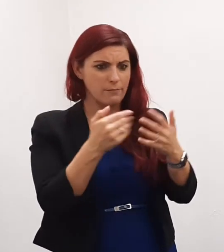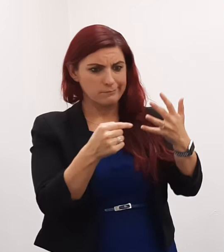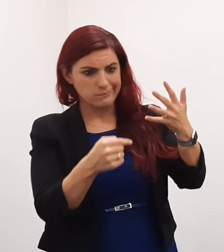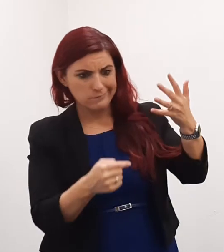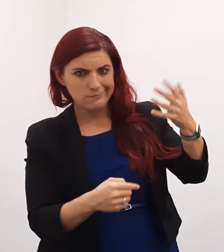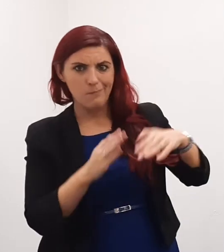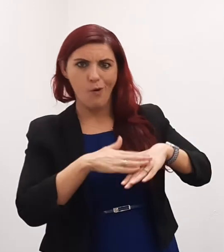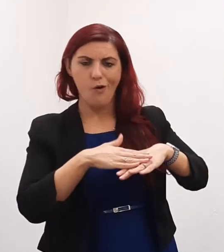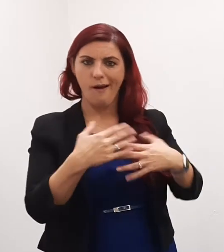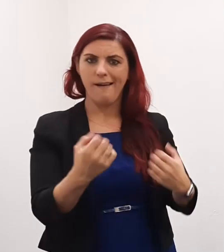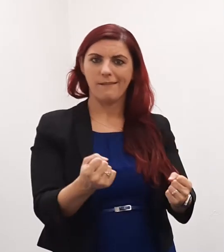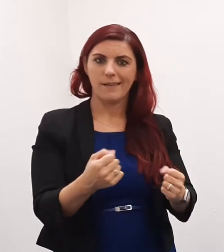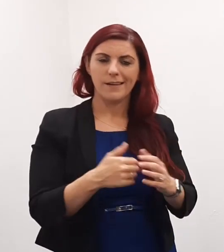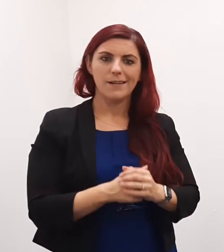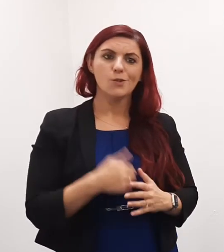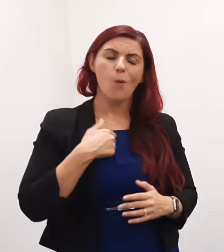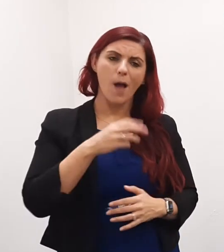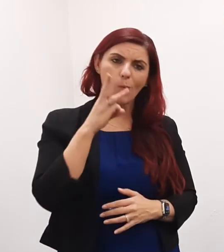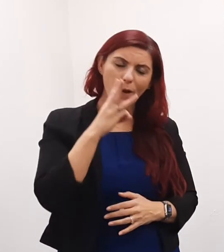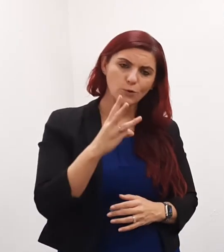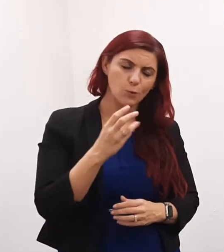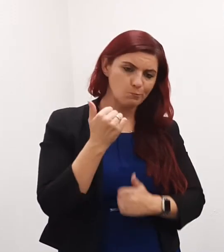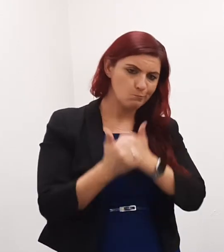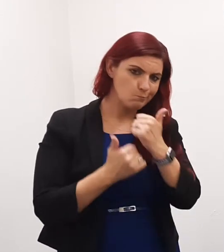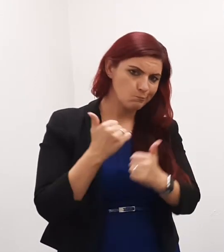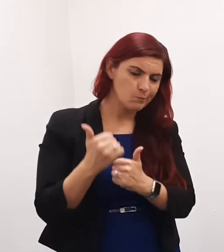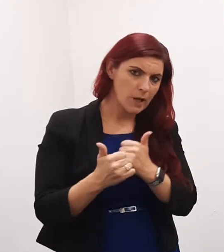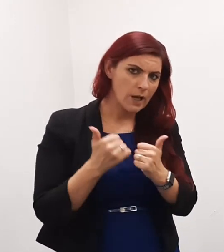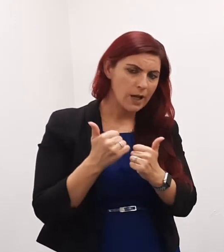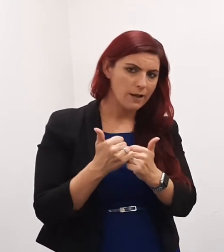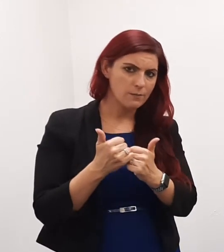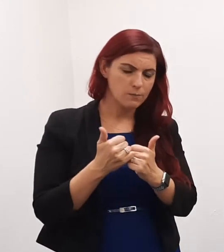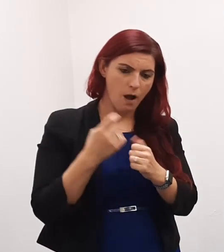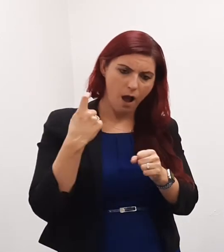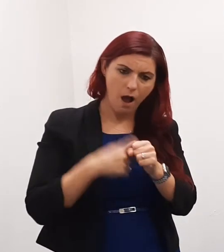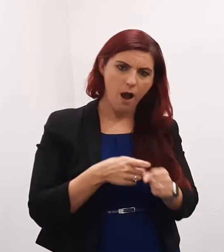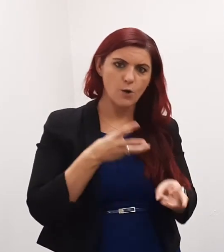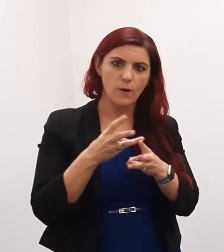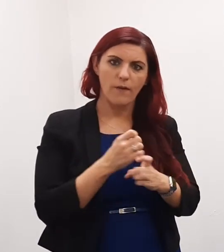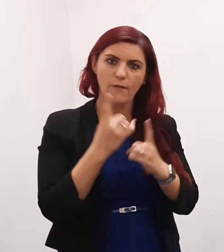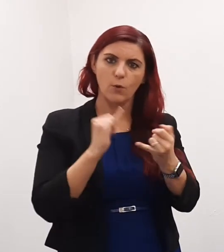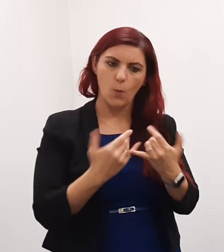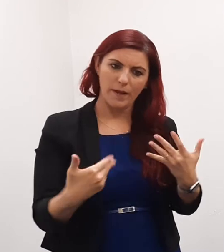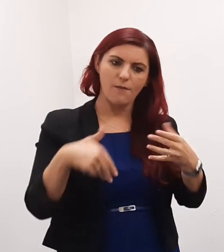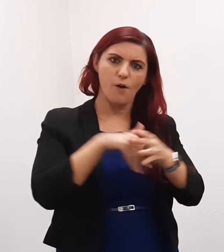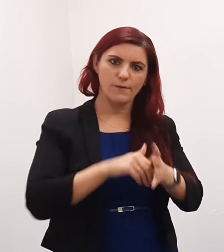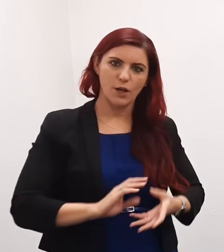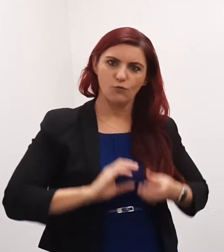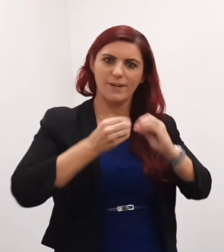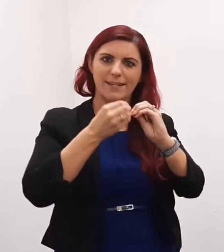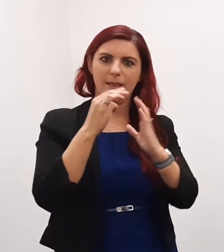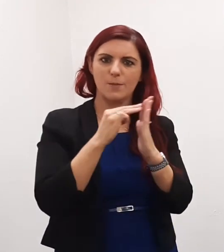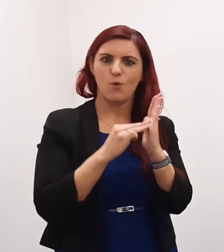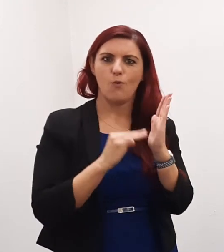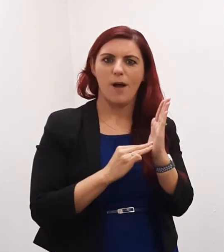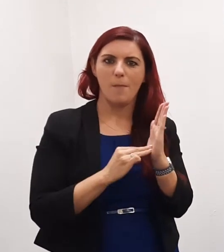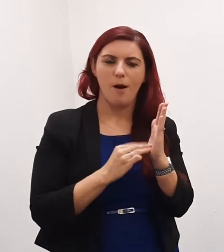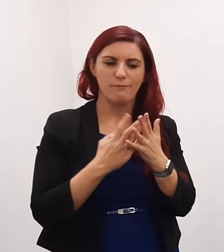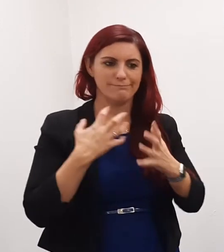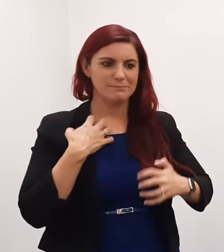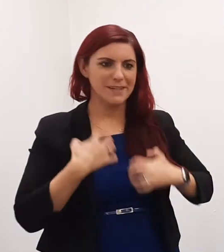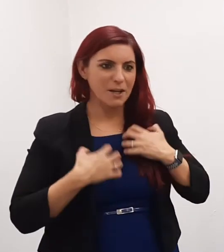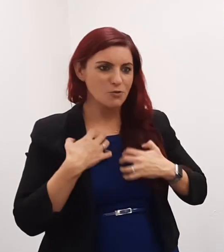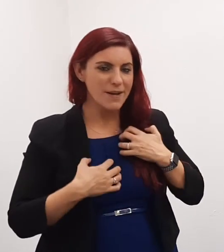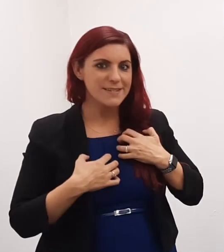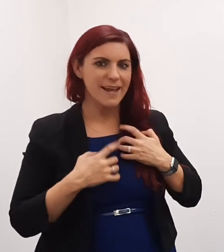I wish to acknowledge the dedication and hard work of all those involved in putting together this programme of interesting